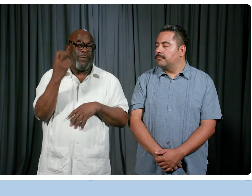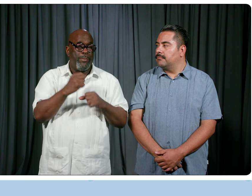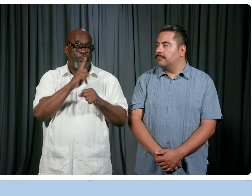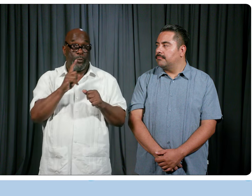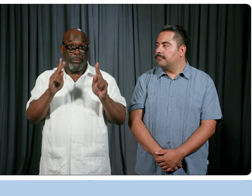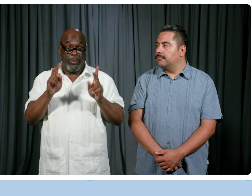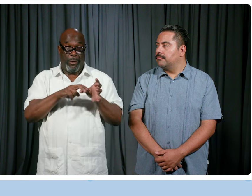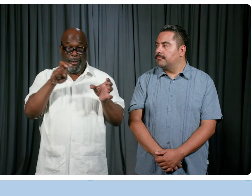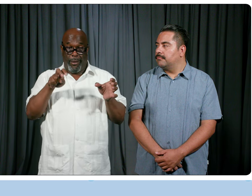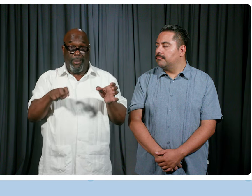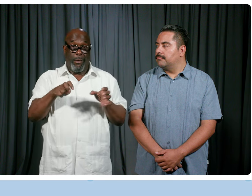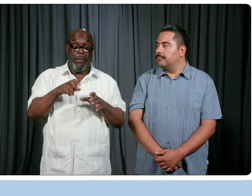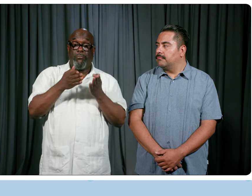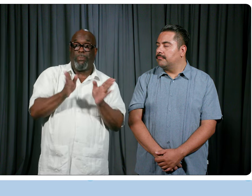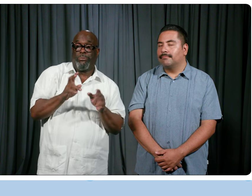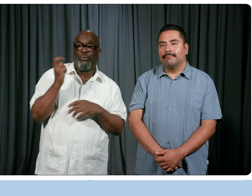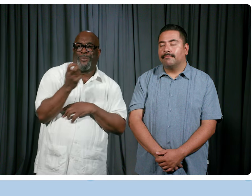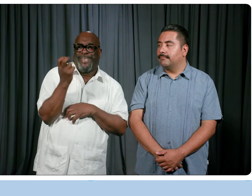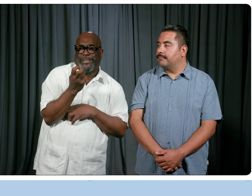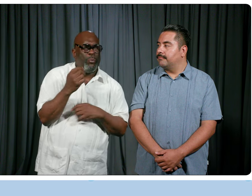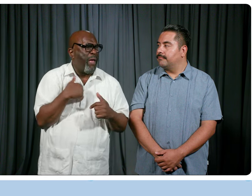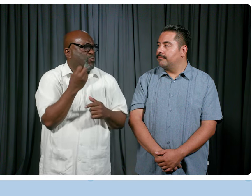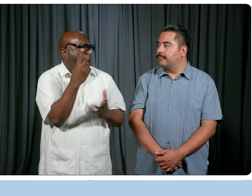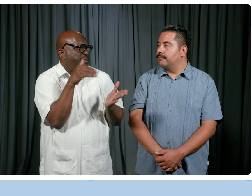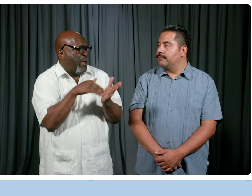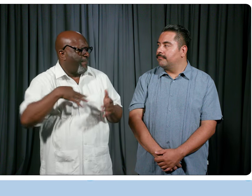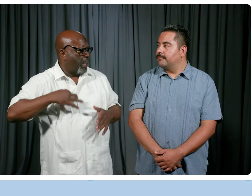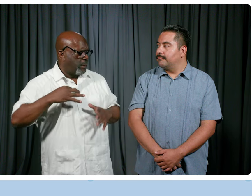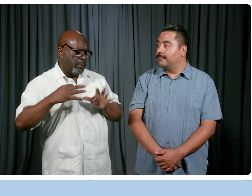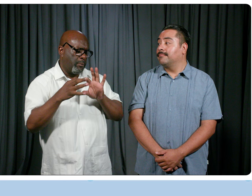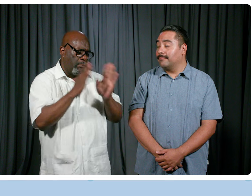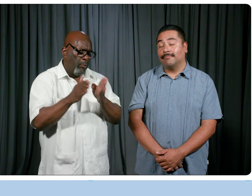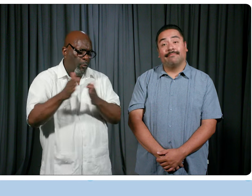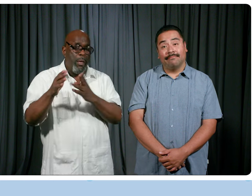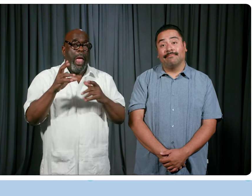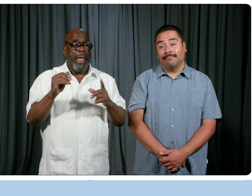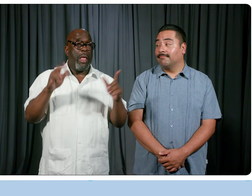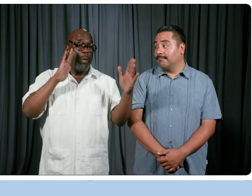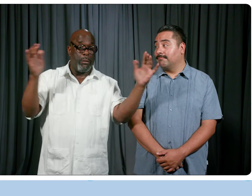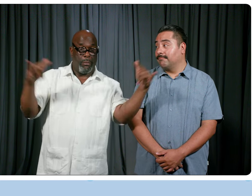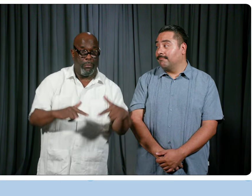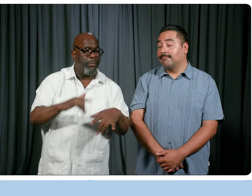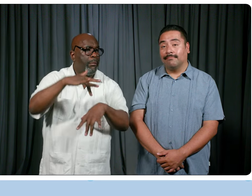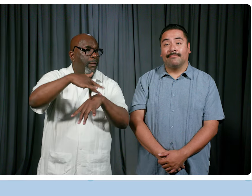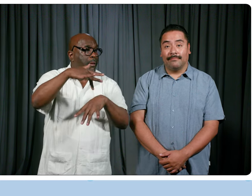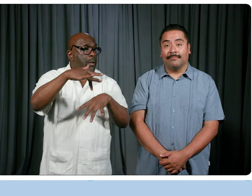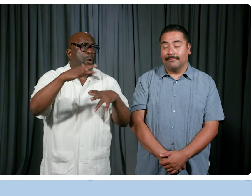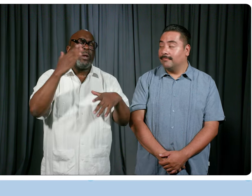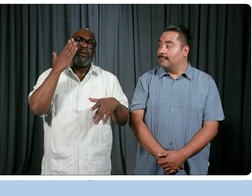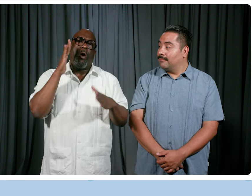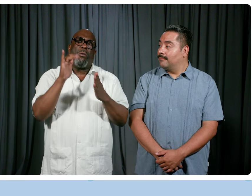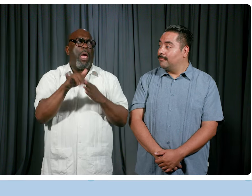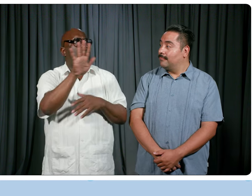people can come from public transportation. And, you we have volunteers. We have 12,000 volunteers who are going to be coming. And we know already that